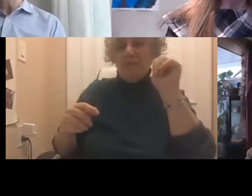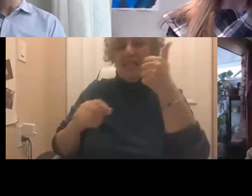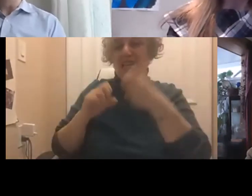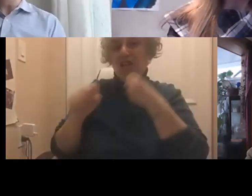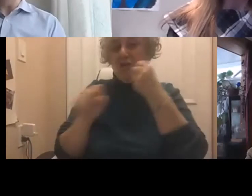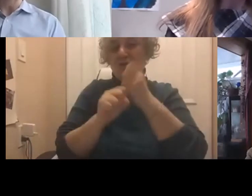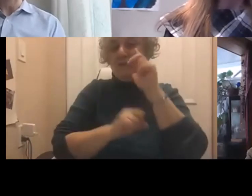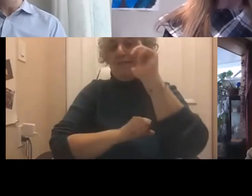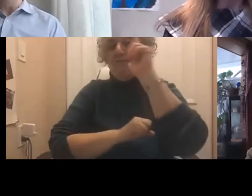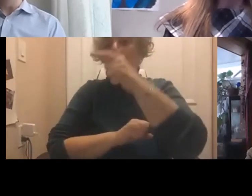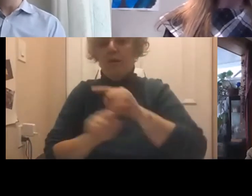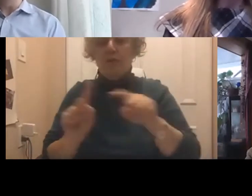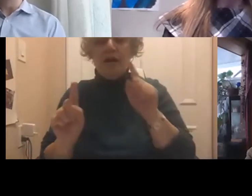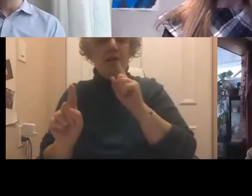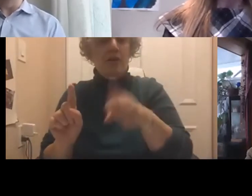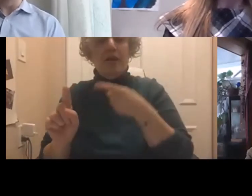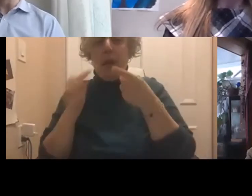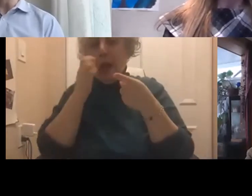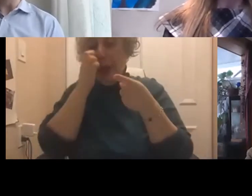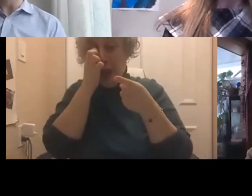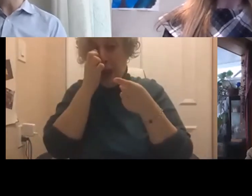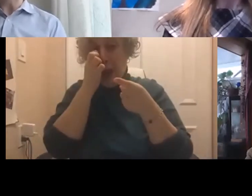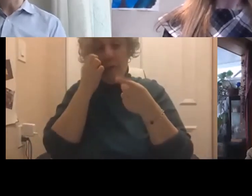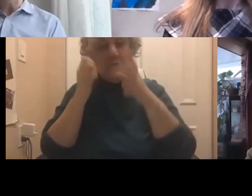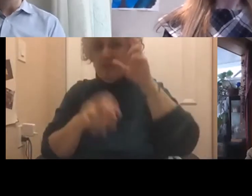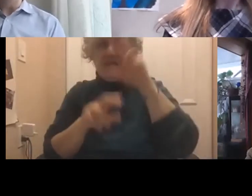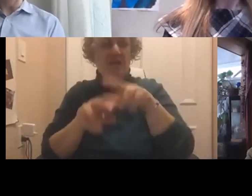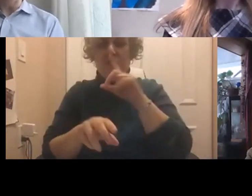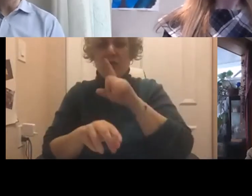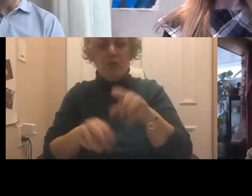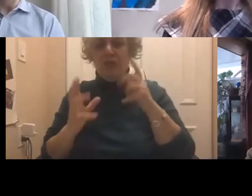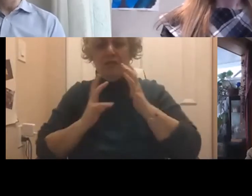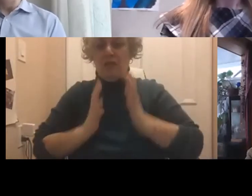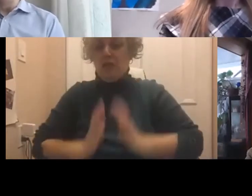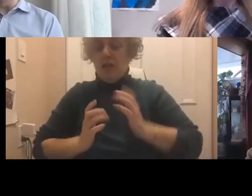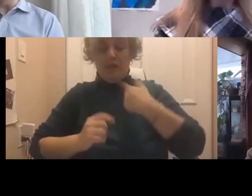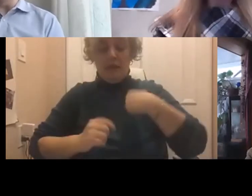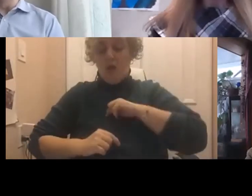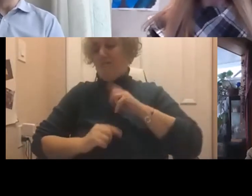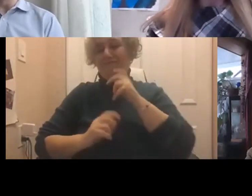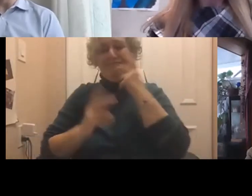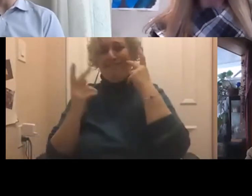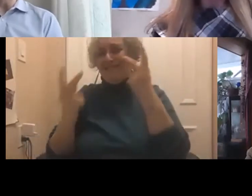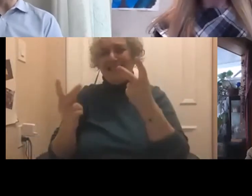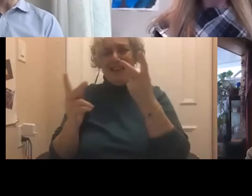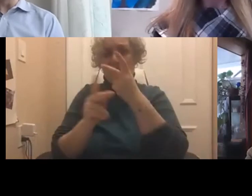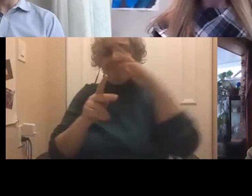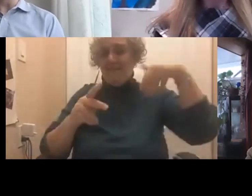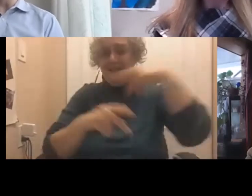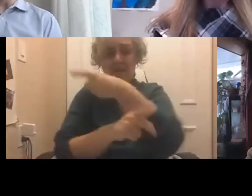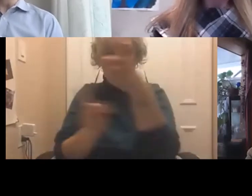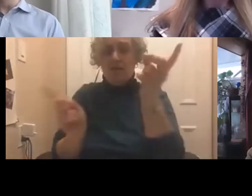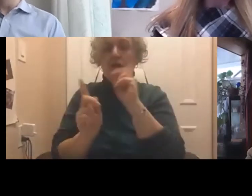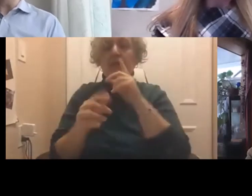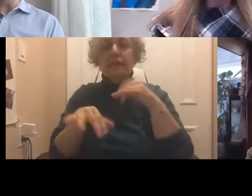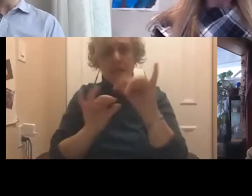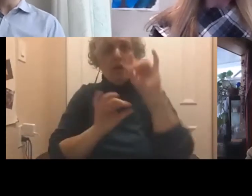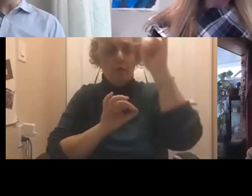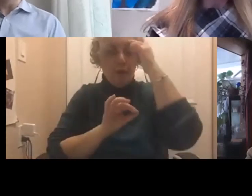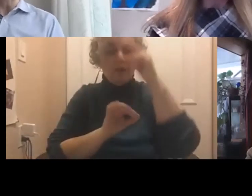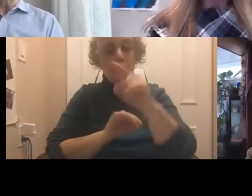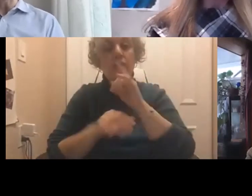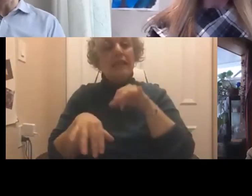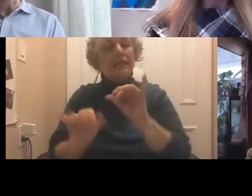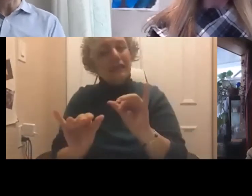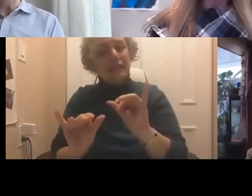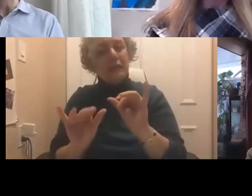but we don't see that in business with our clients yet. So it's still a